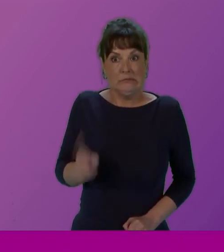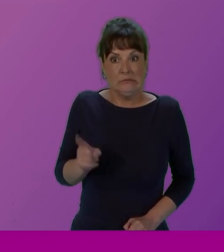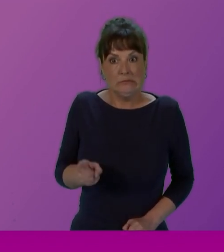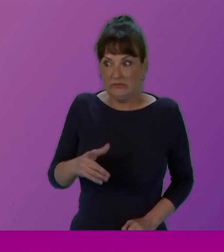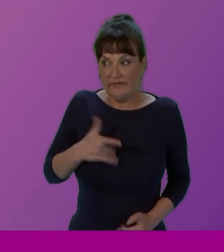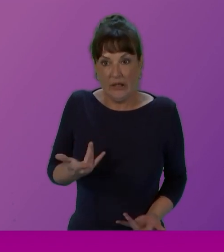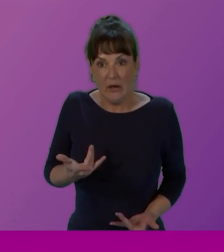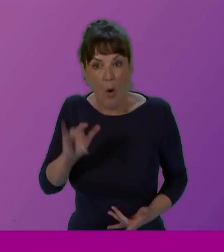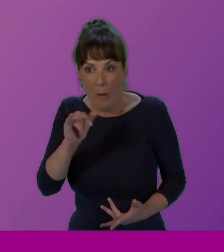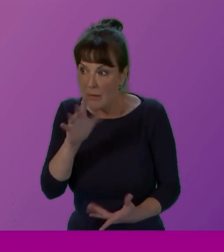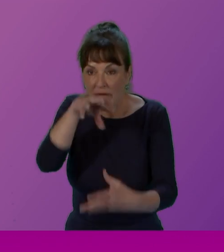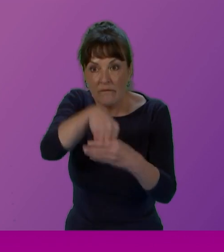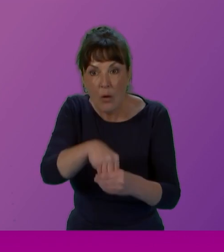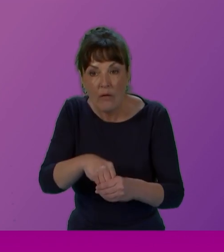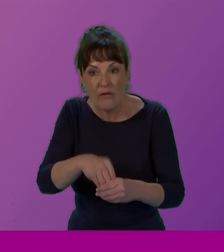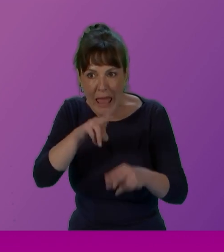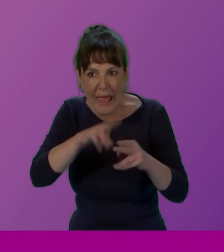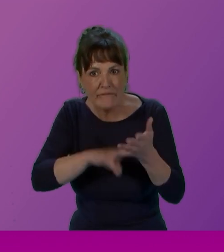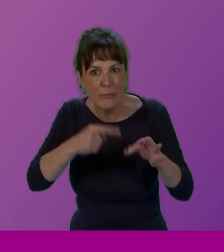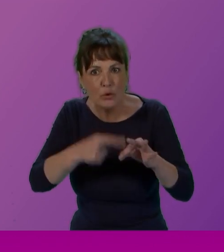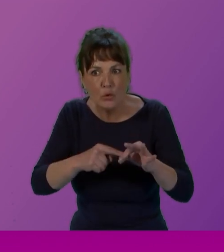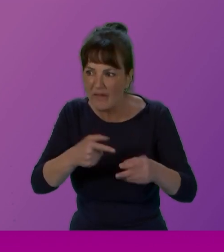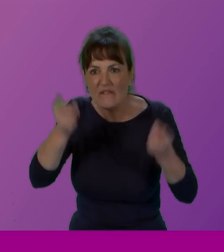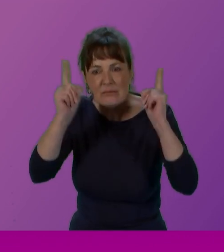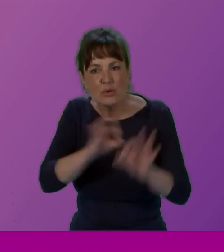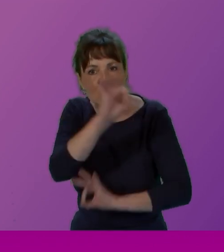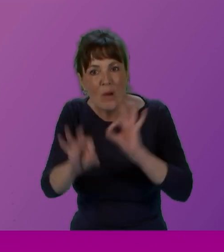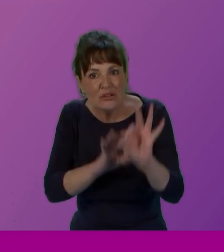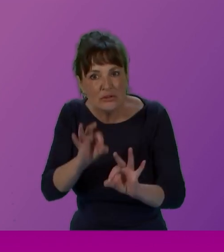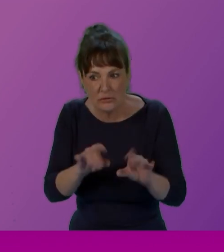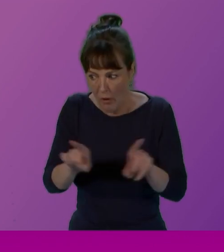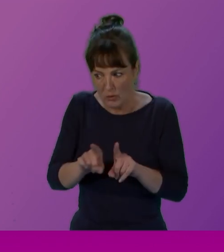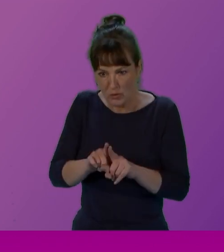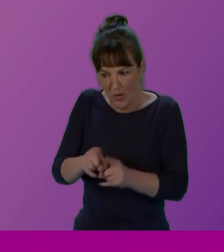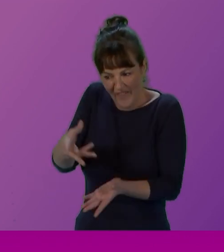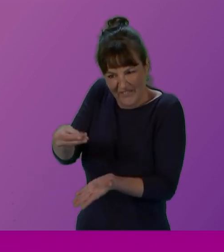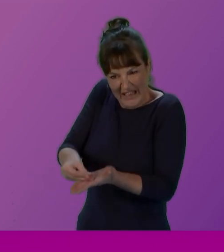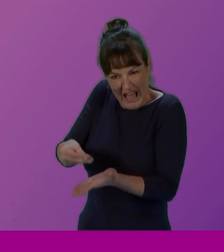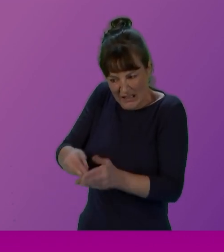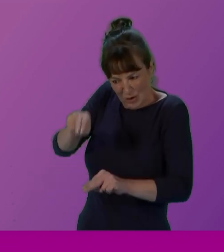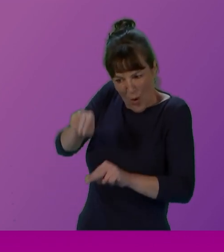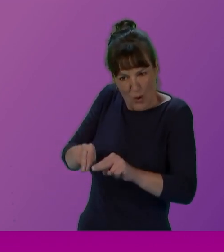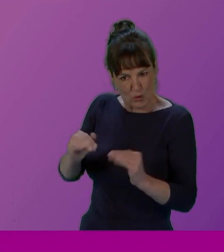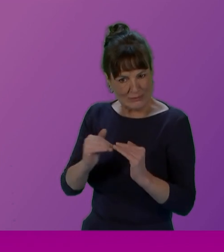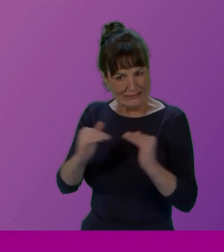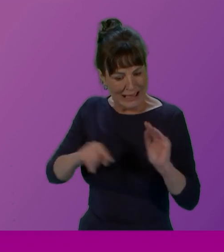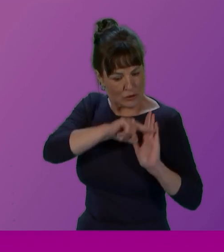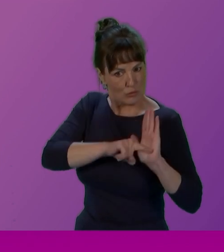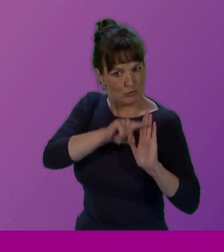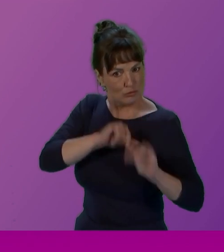And women continue to be underrepresented in some committees, such as finance, audit and standards and procedures.